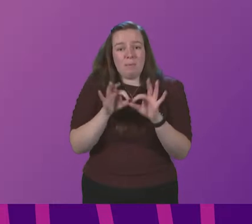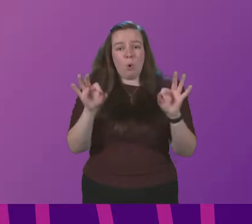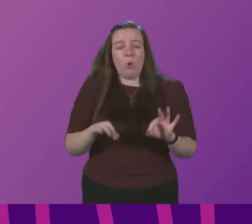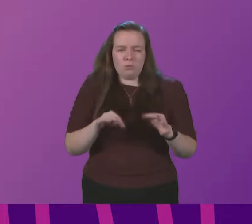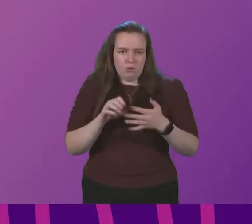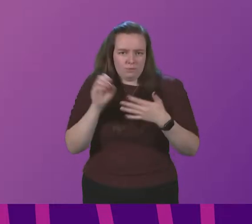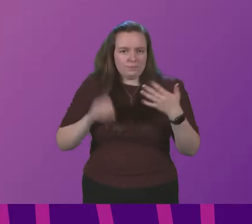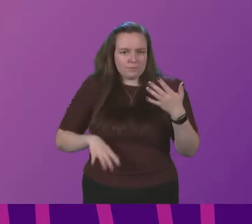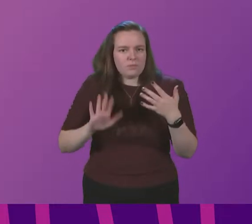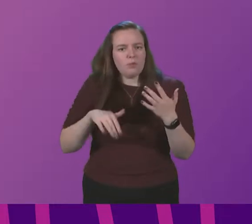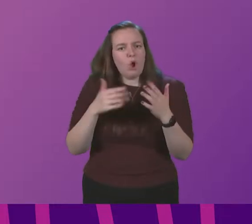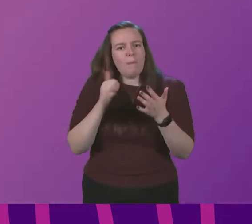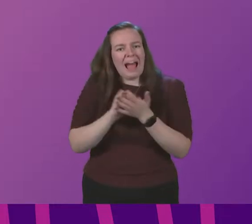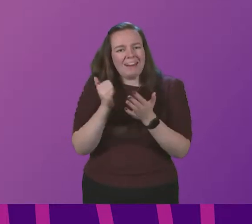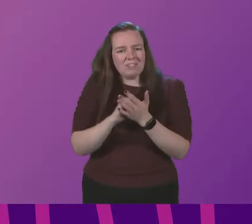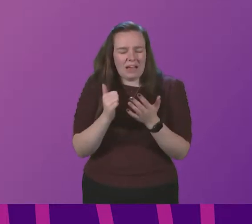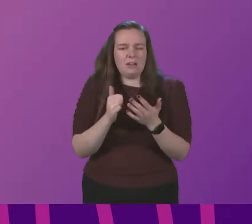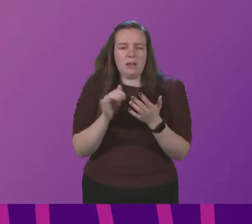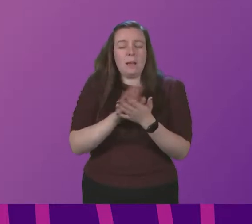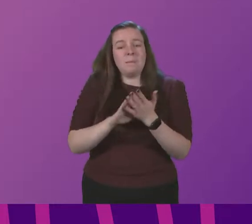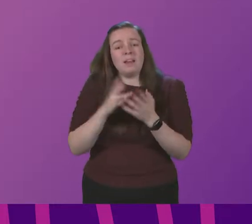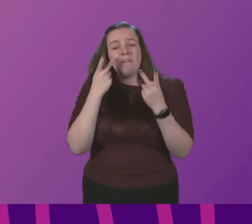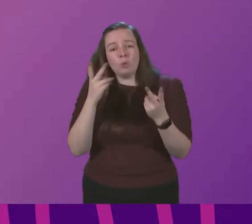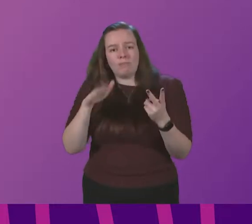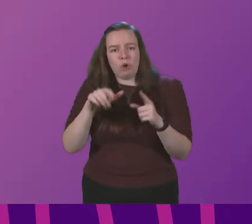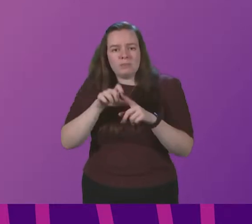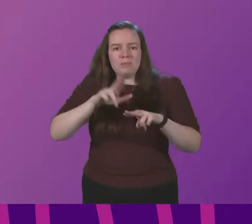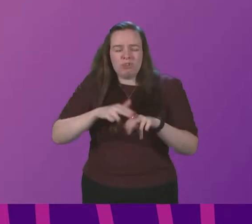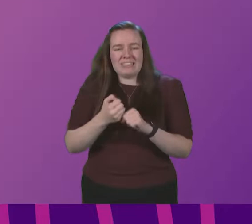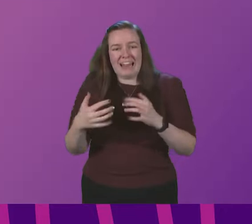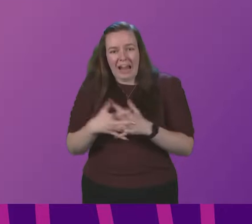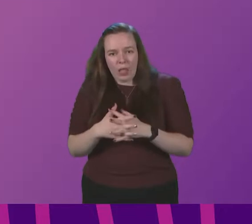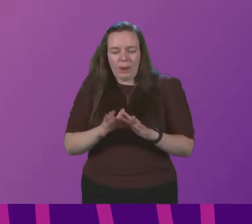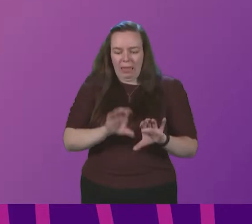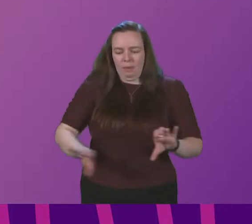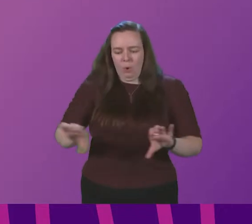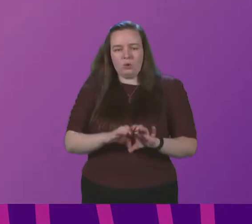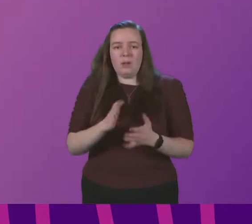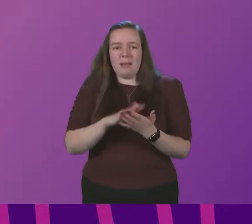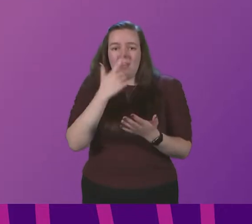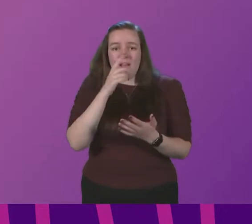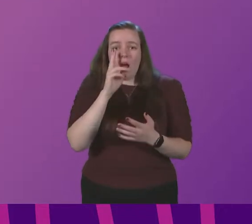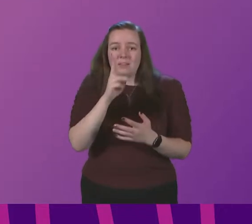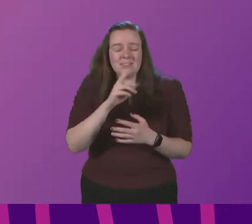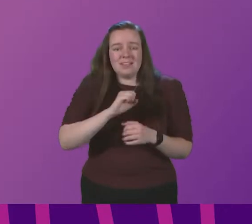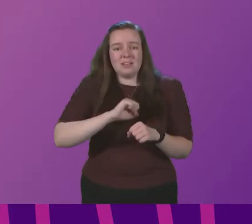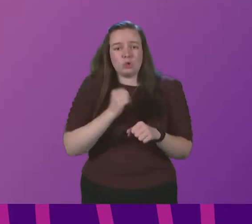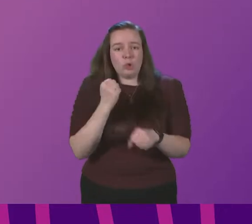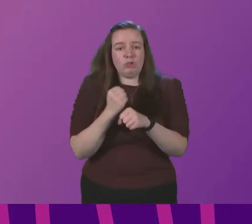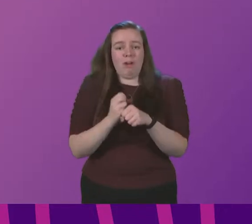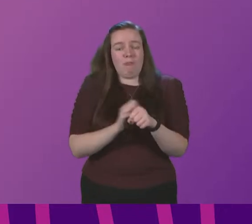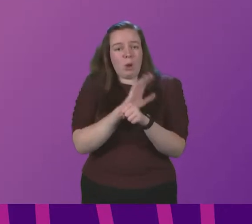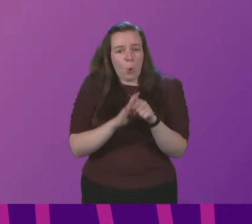advertising and schedules meaning that viewers in Dumfries and Galloway and the Scottish borders won't see Scottish Government COVID and other related